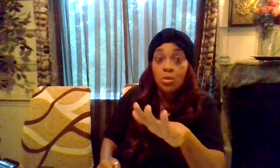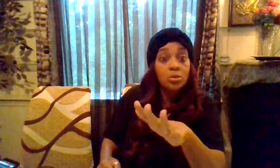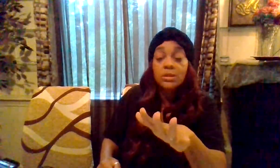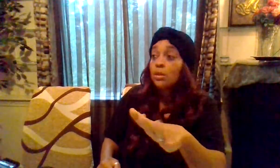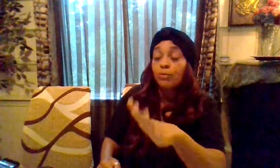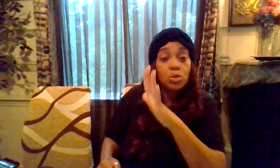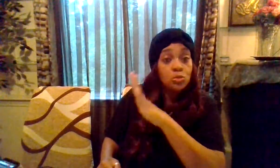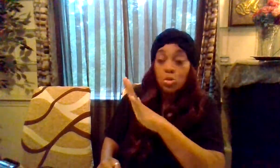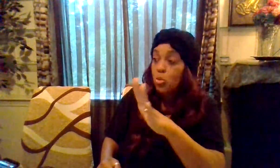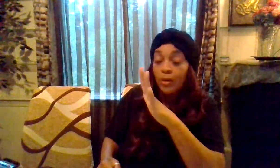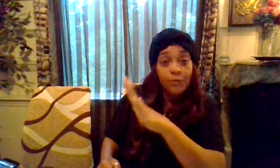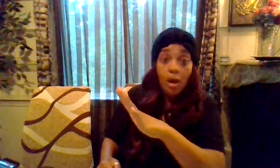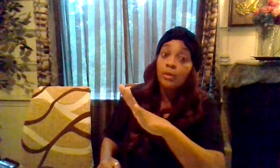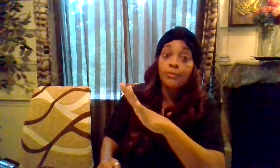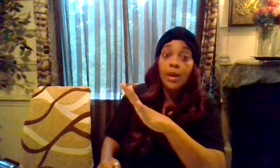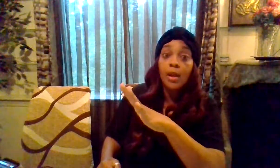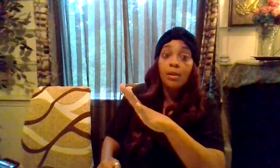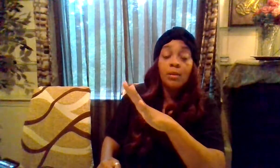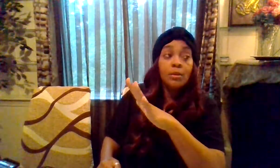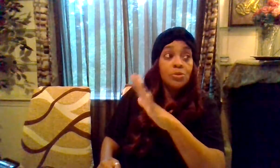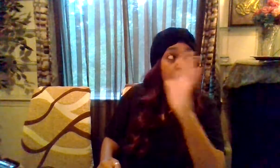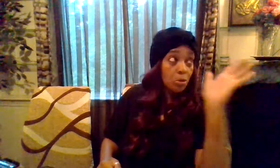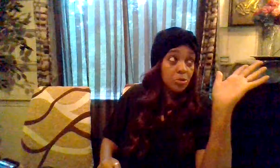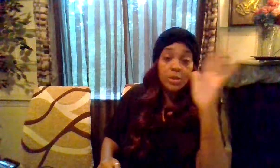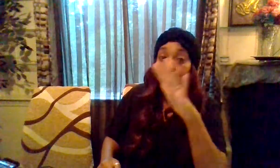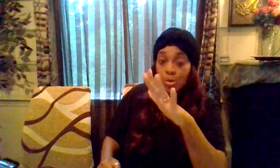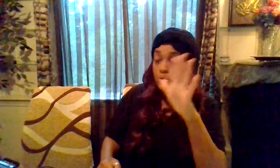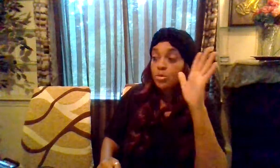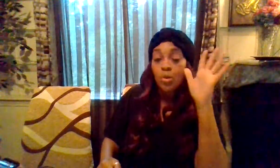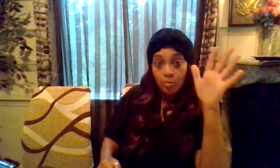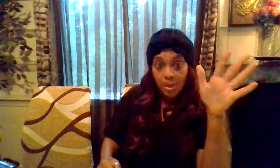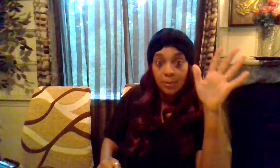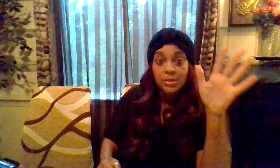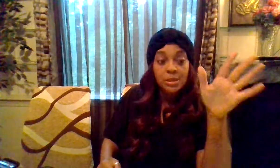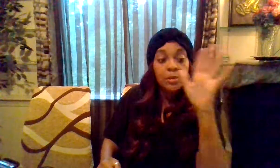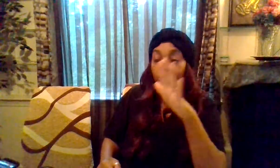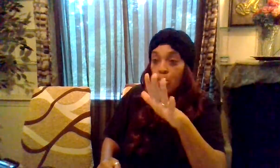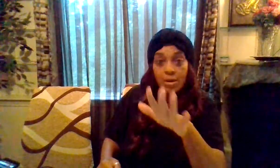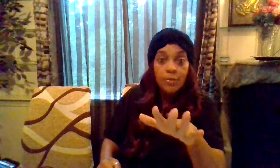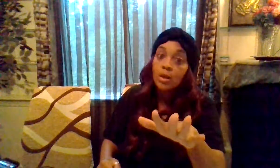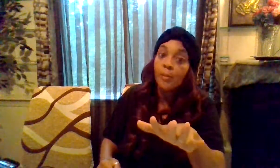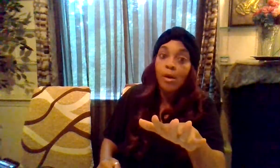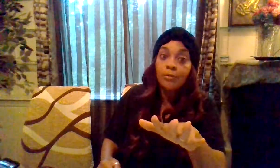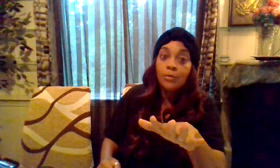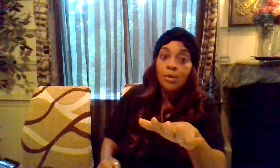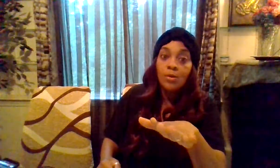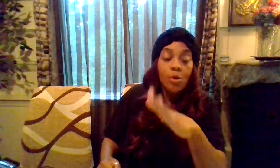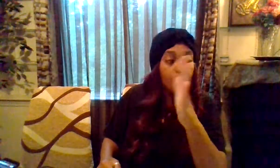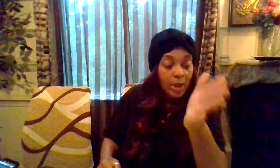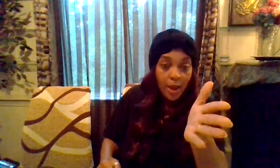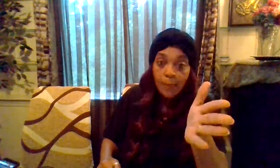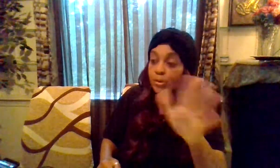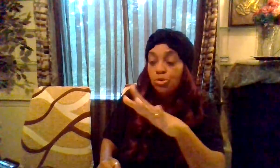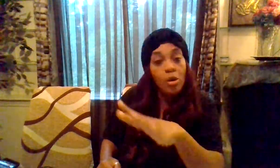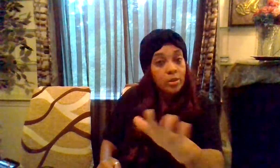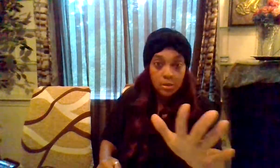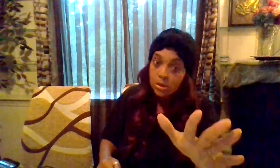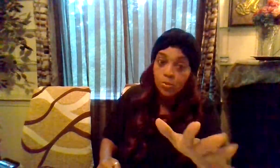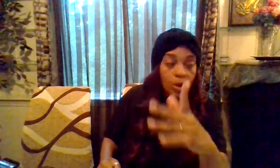whole self and when you know you ain't falling for that you're to create you're going to be able to see it before it even come off or when it happens you're already going to see what